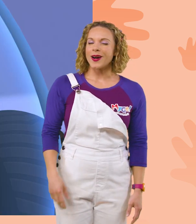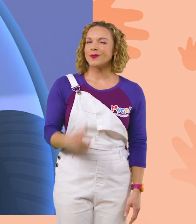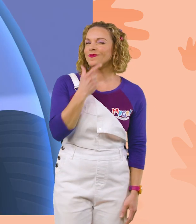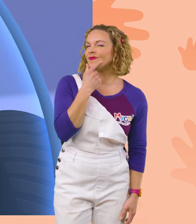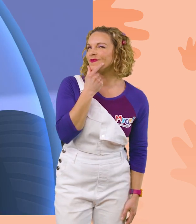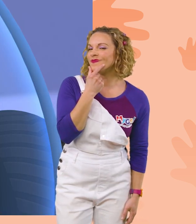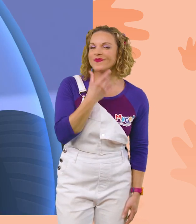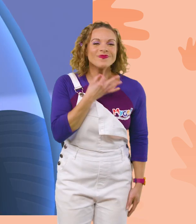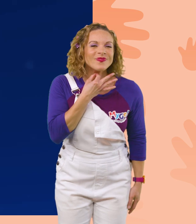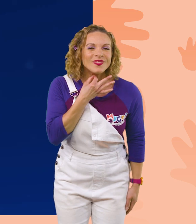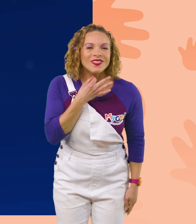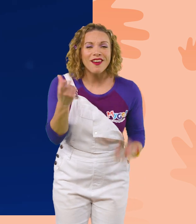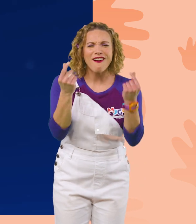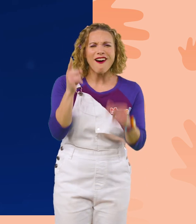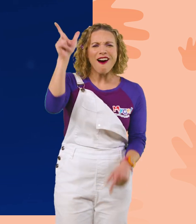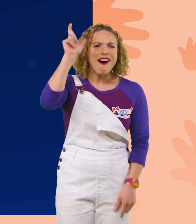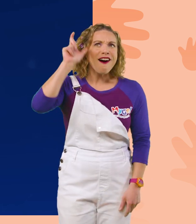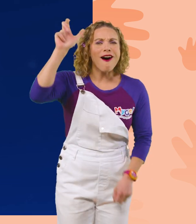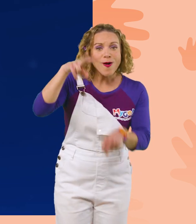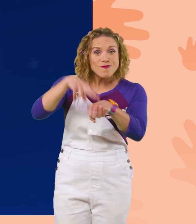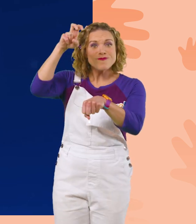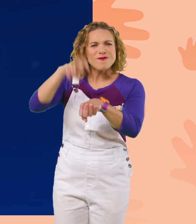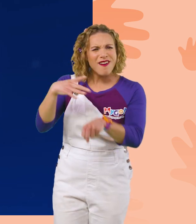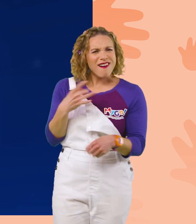Hmm, I wonder, what would it be like to bounce on the moon?